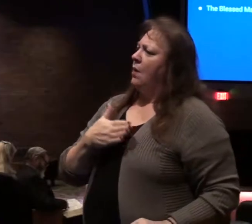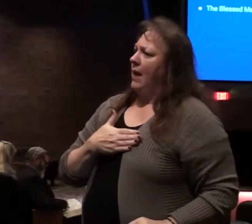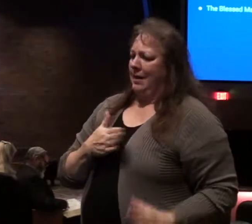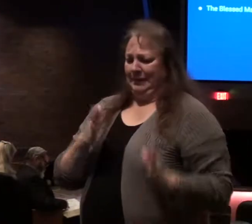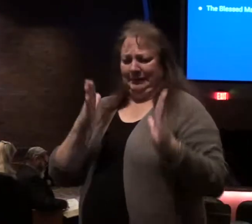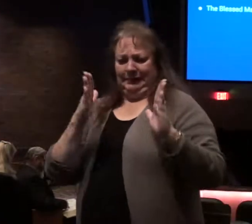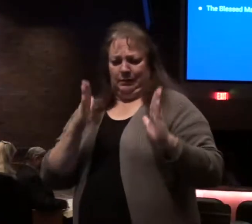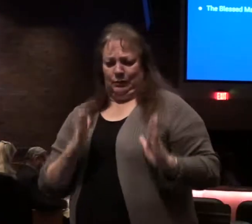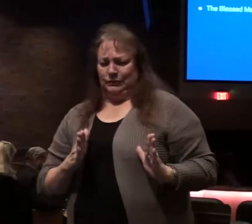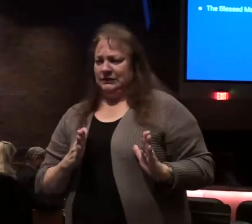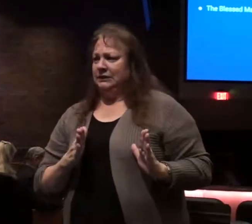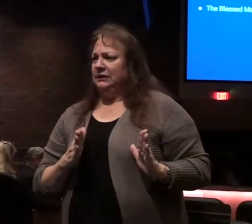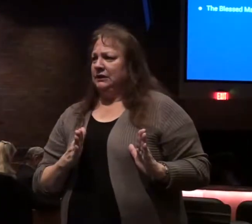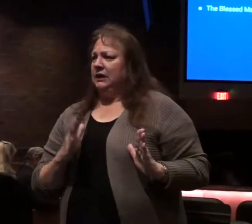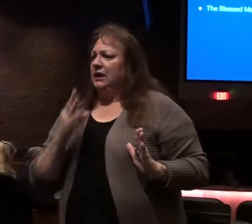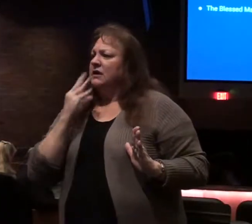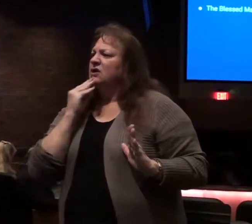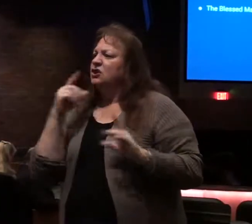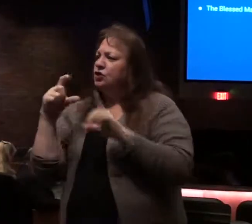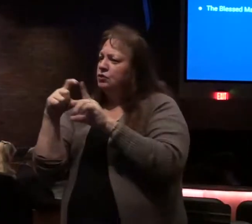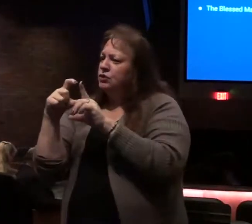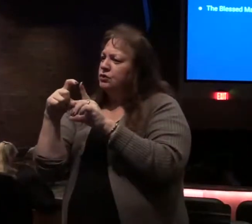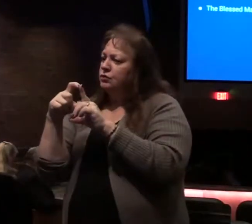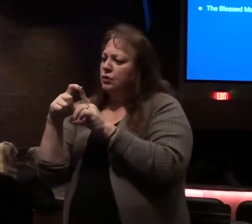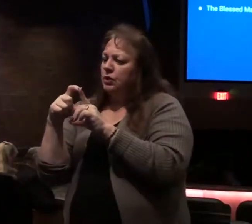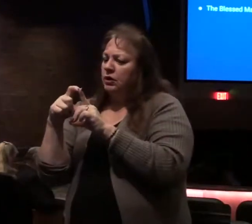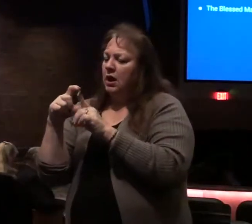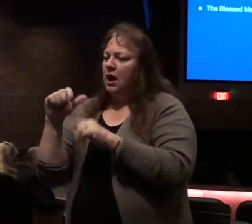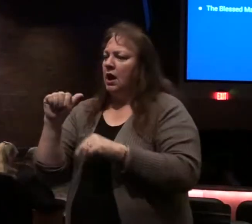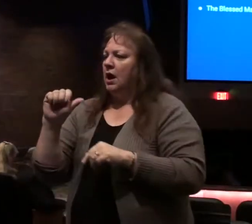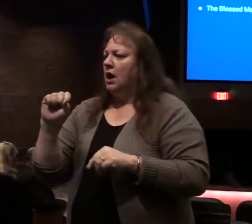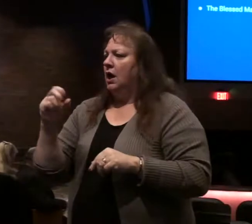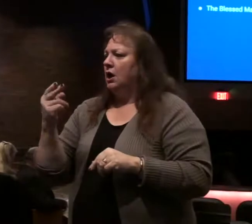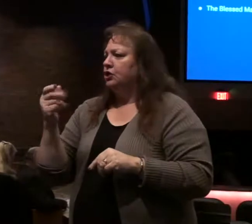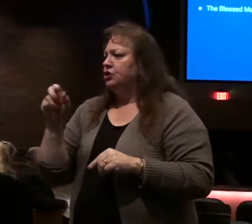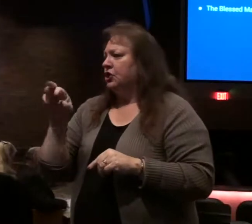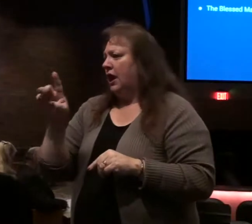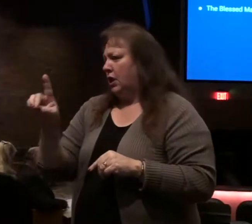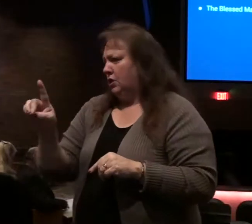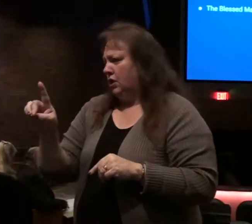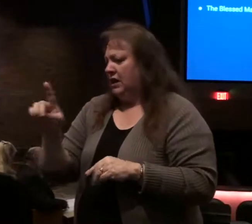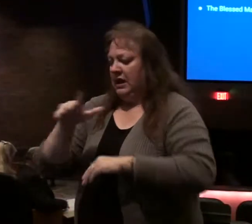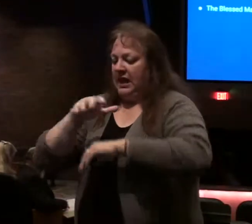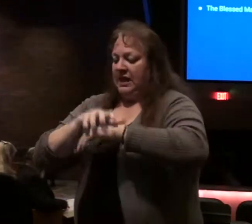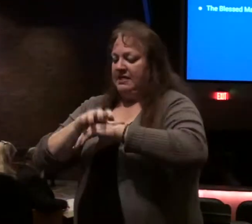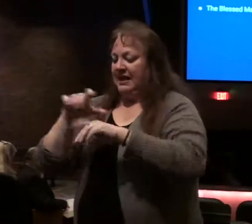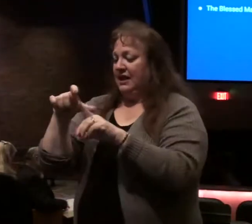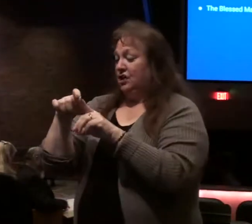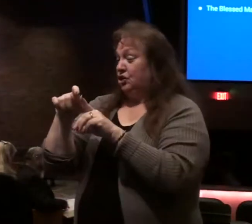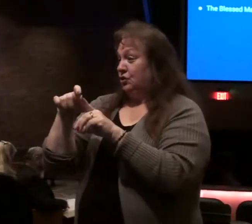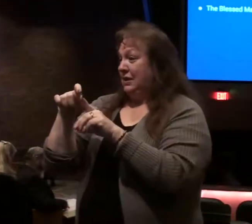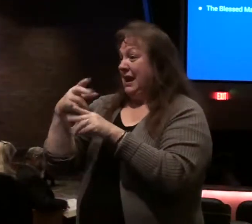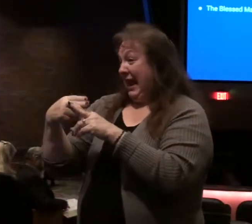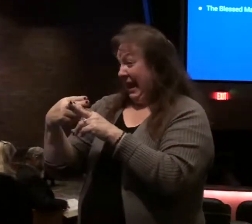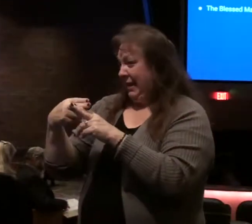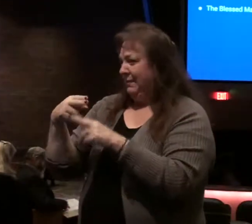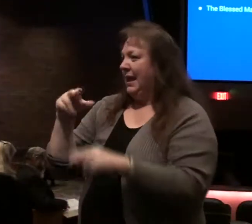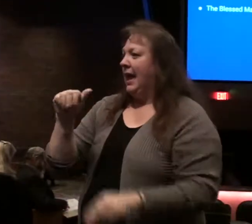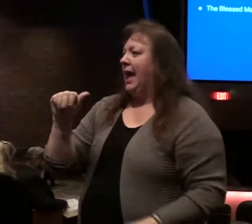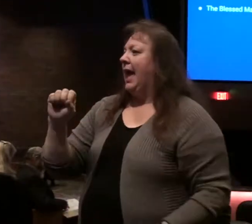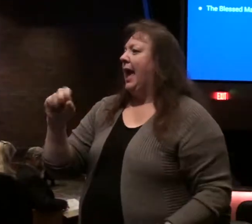person. And the Hebrew word is asher. We get the English name Asher from this word.